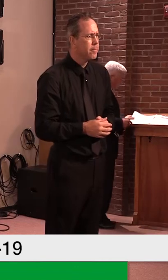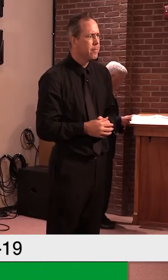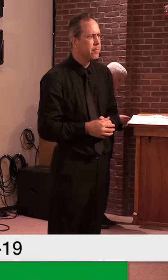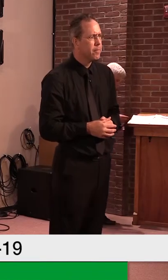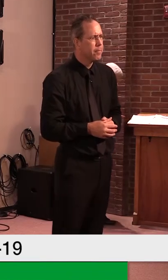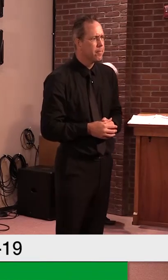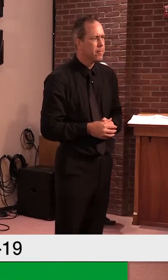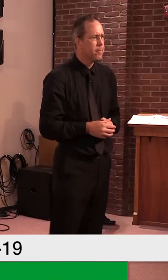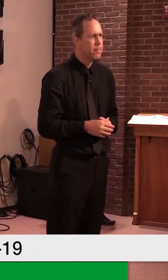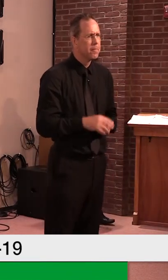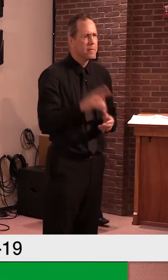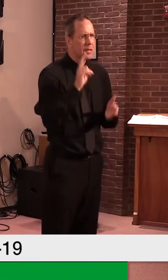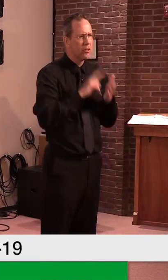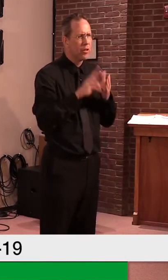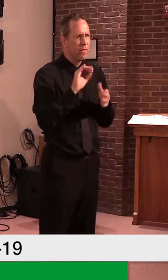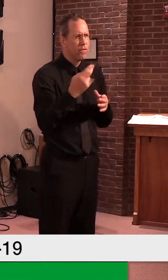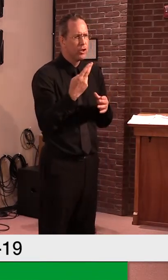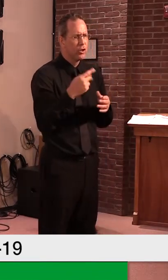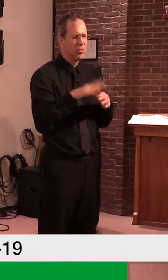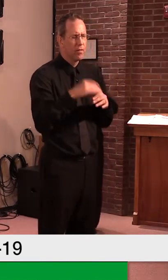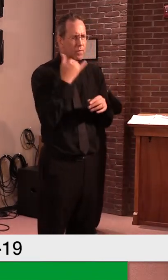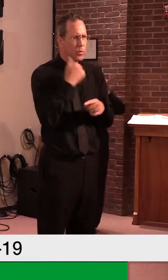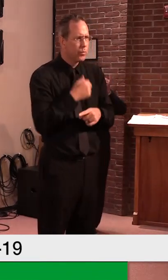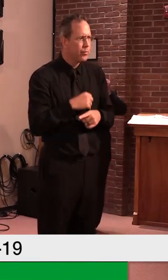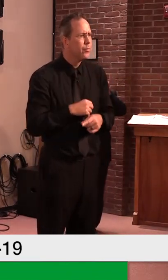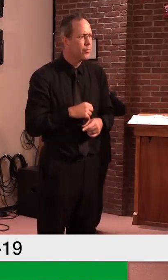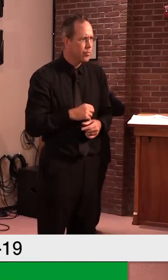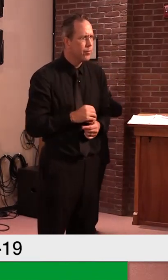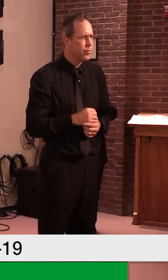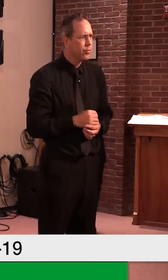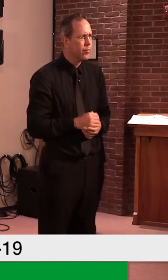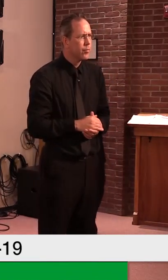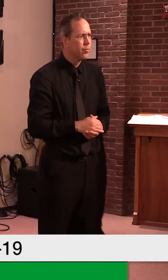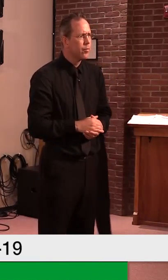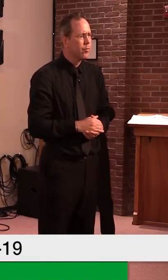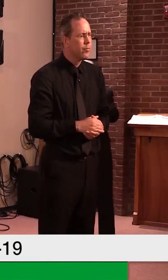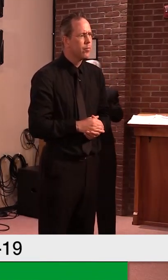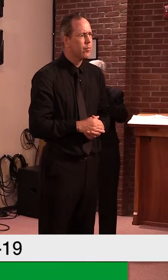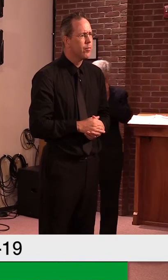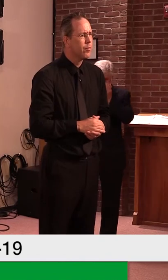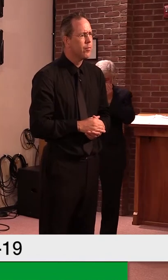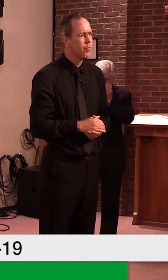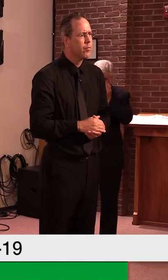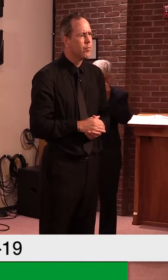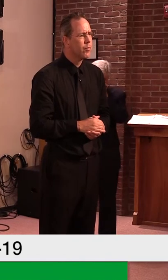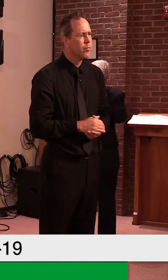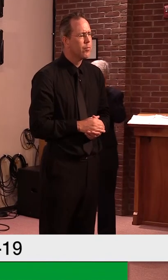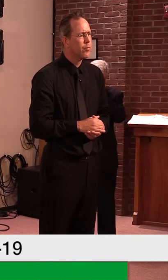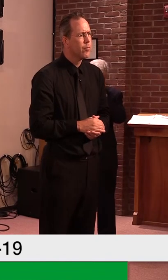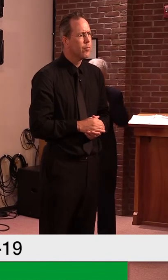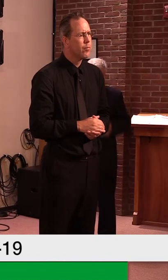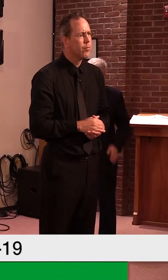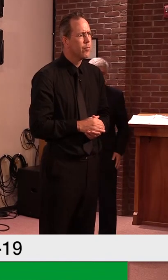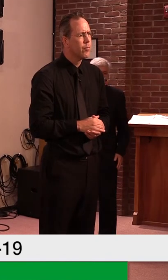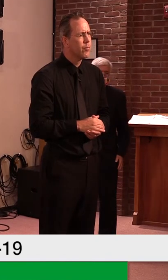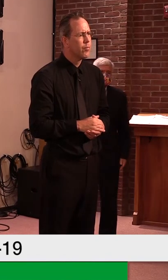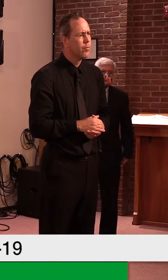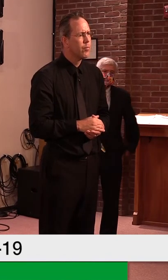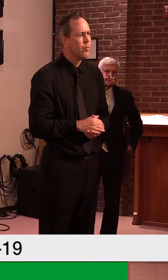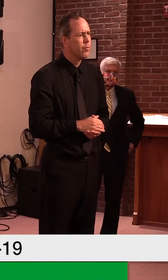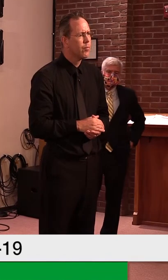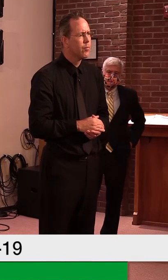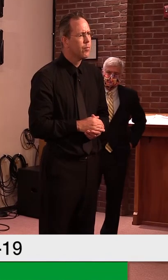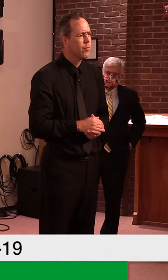a message from a reader who is, um, writing about, uh, the